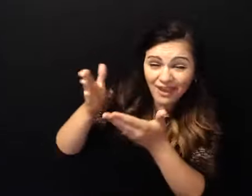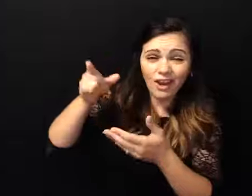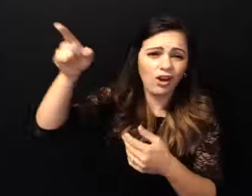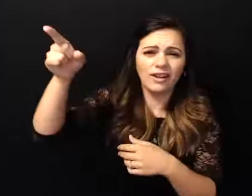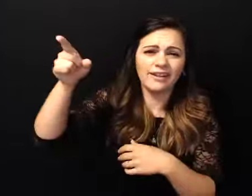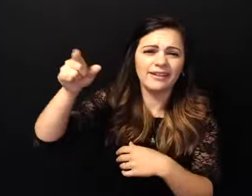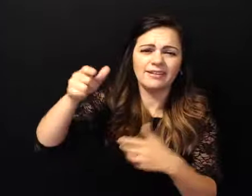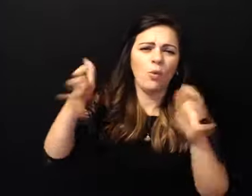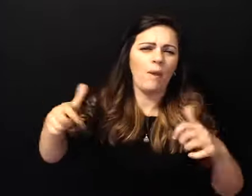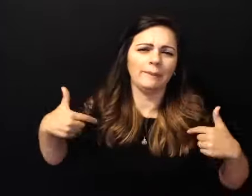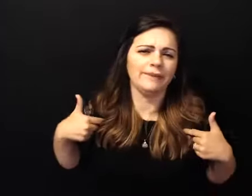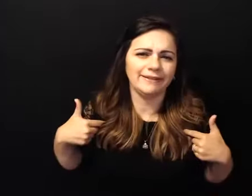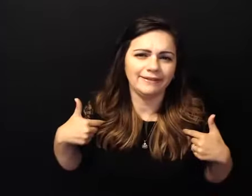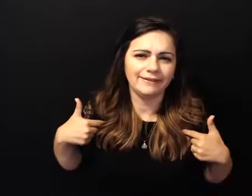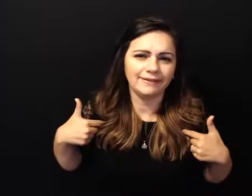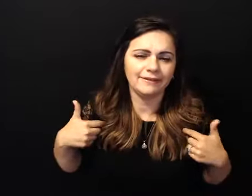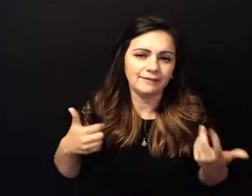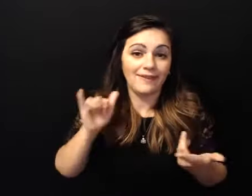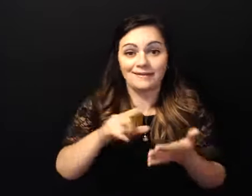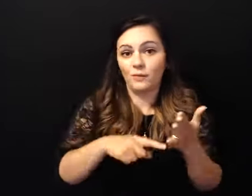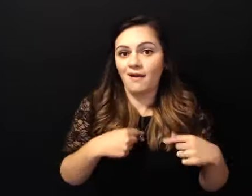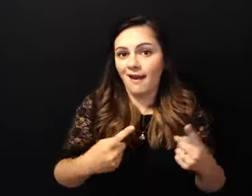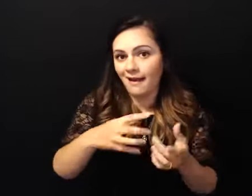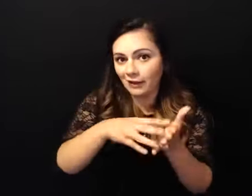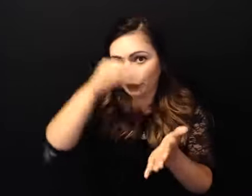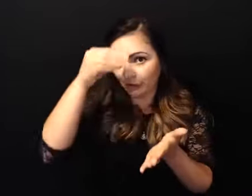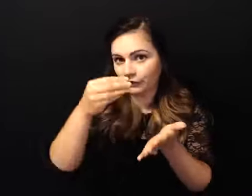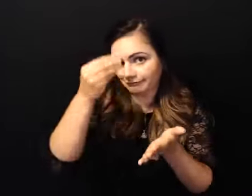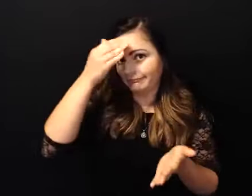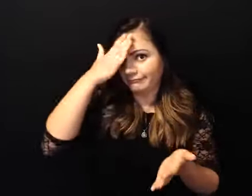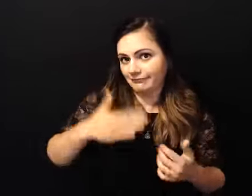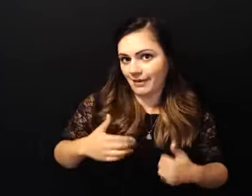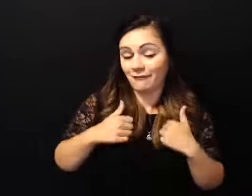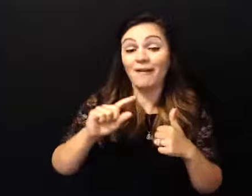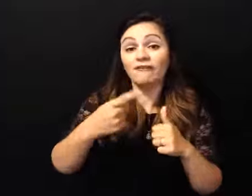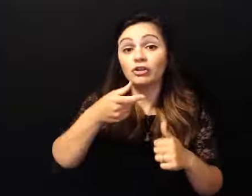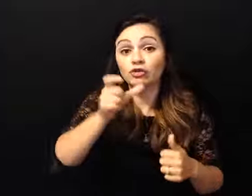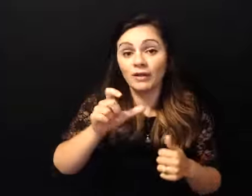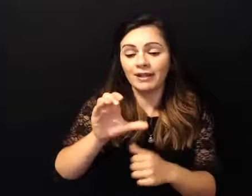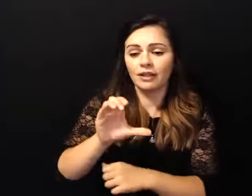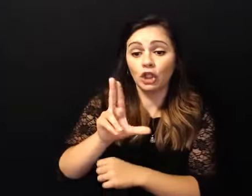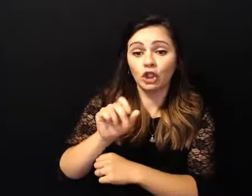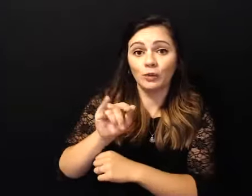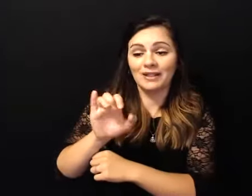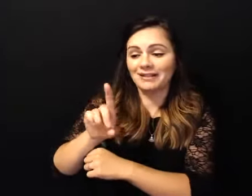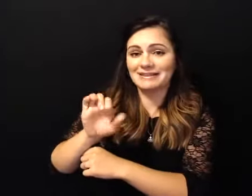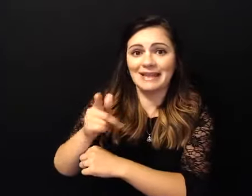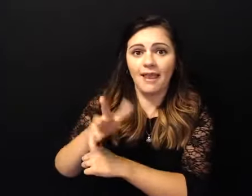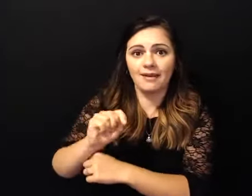and uh so my first drink i had was a cutie delight my girlfriend lived across the street we both had brothers that were about